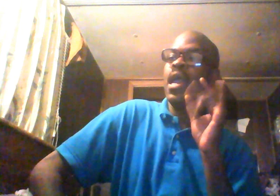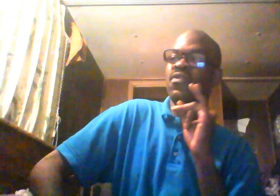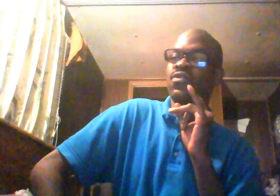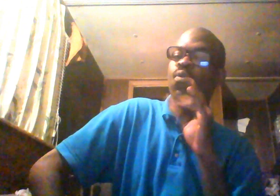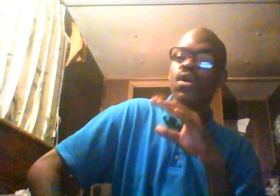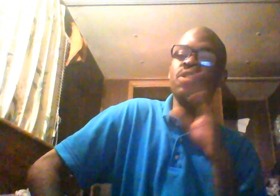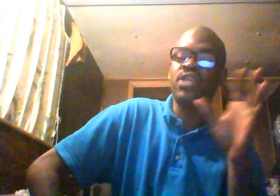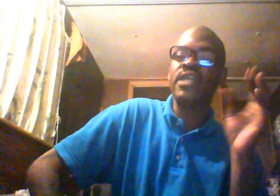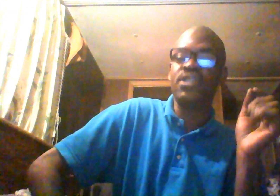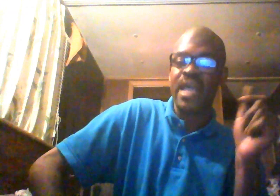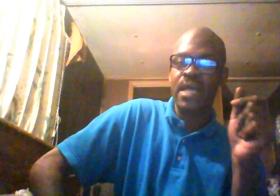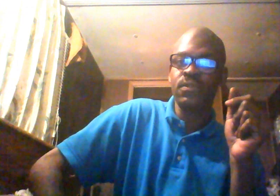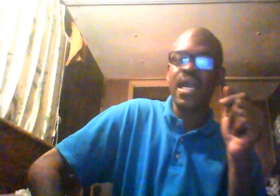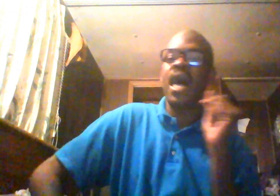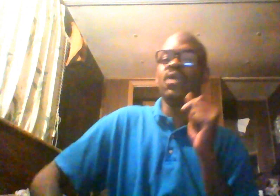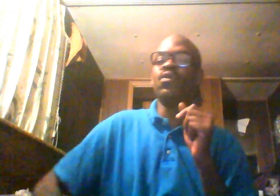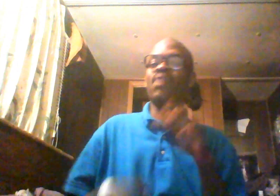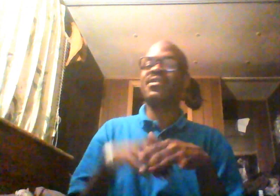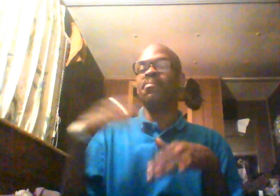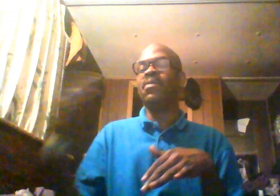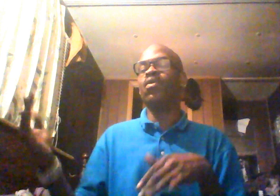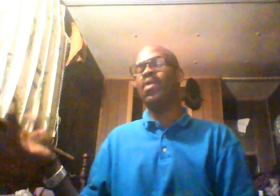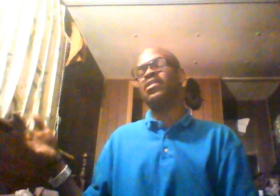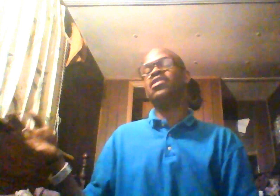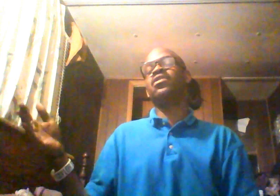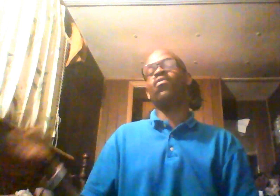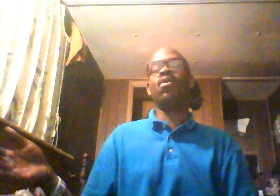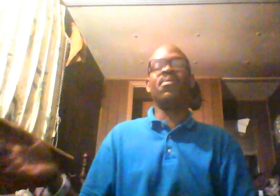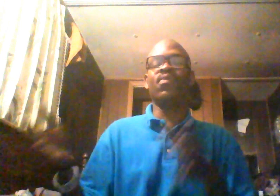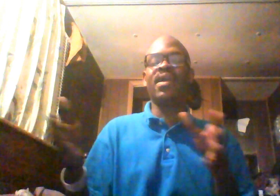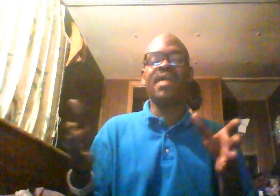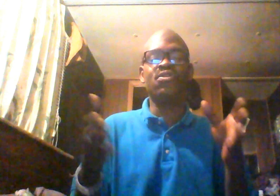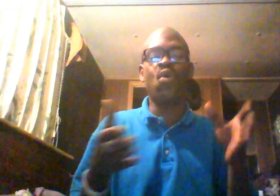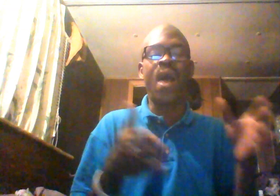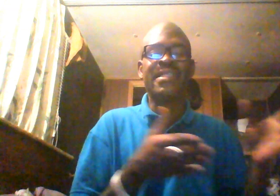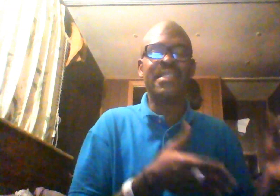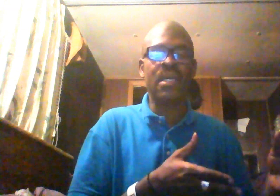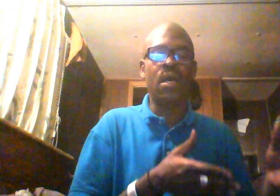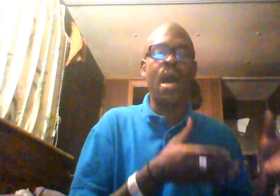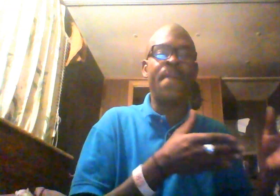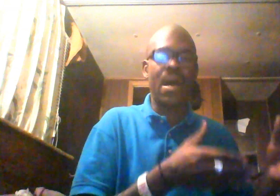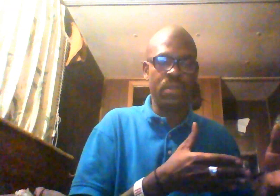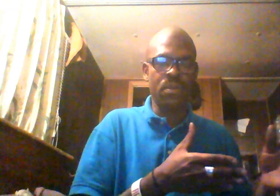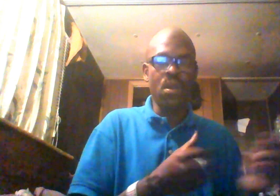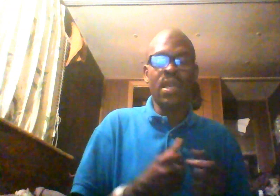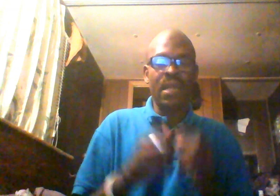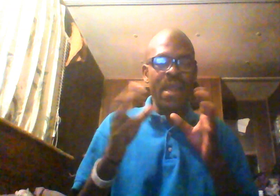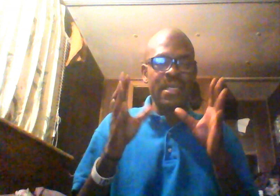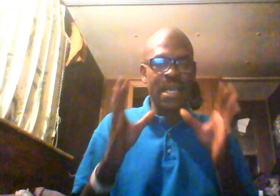Hollywood, the world is changing now, and Hollywood tries to mirror what it sees in the world, but really has no idea about it. Like right now,